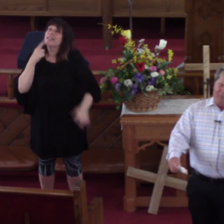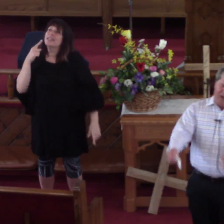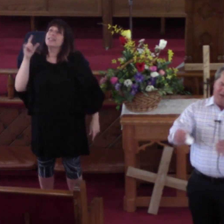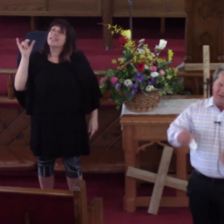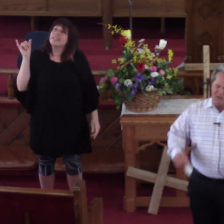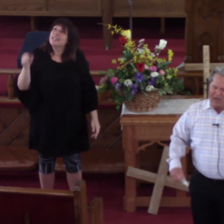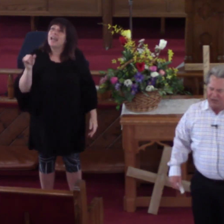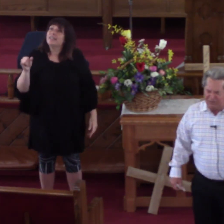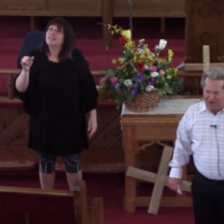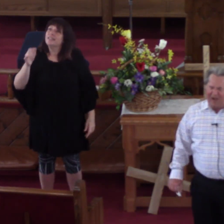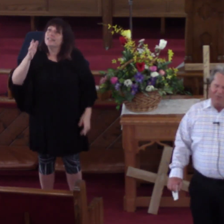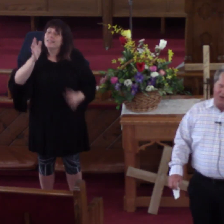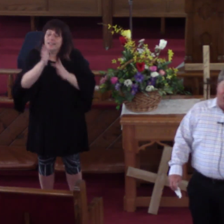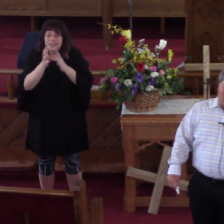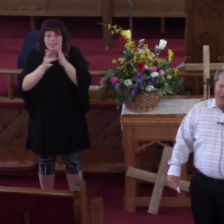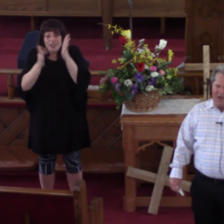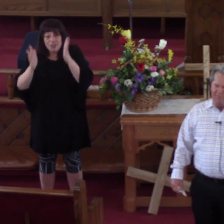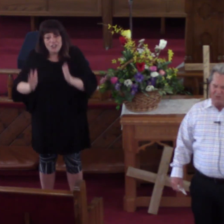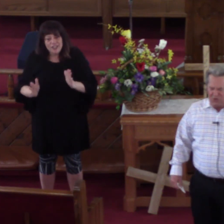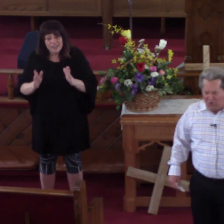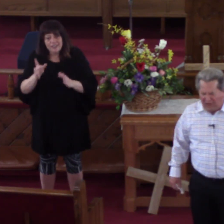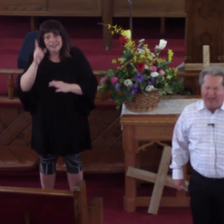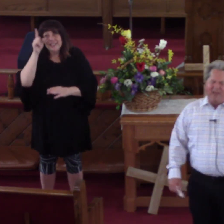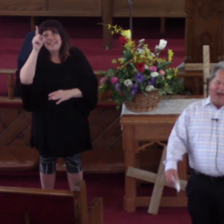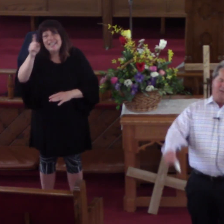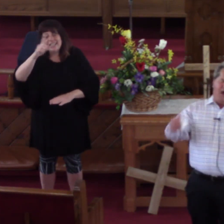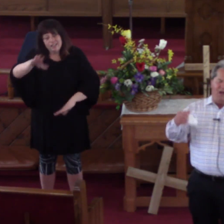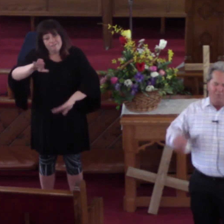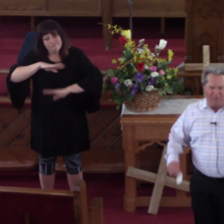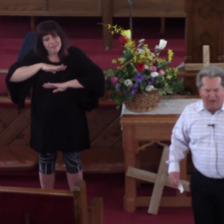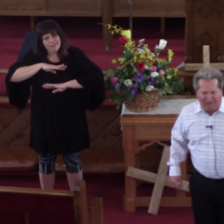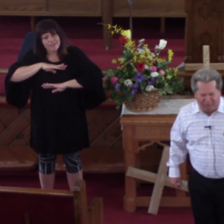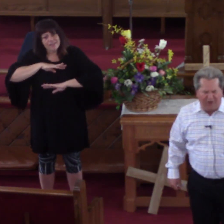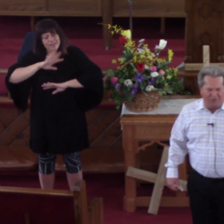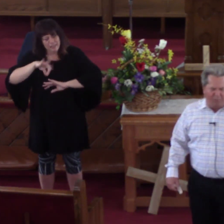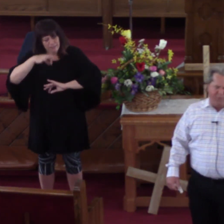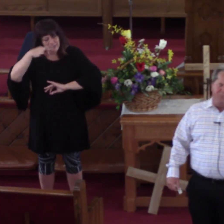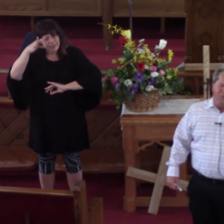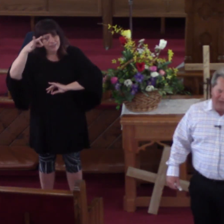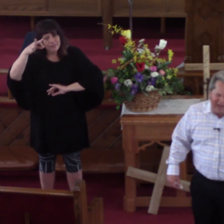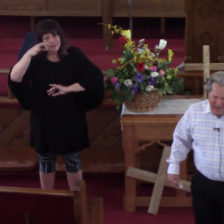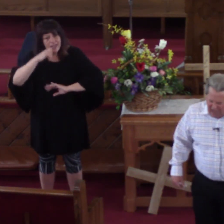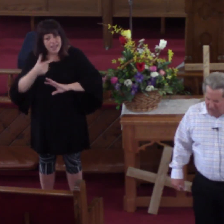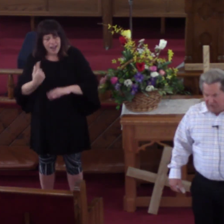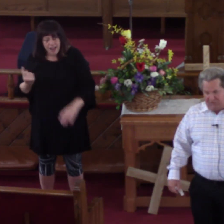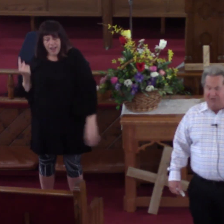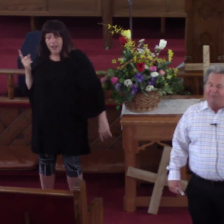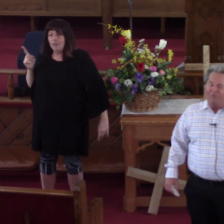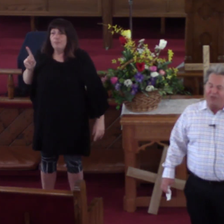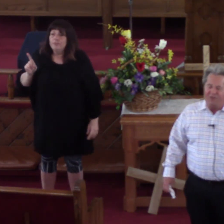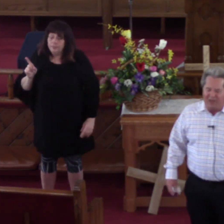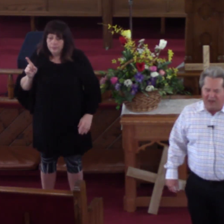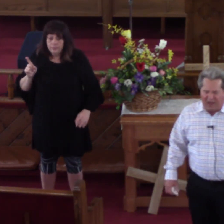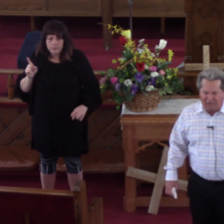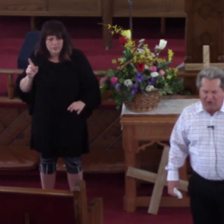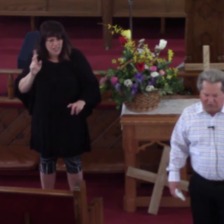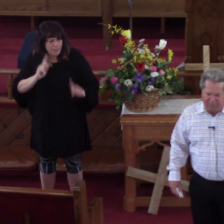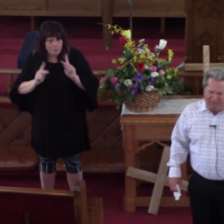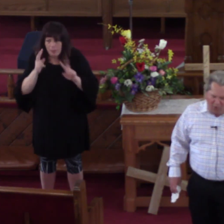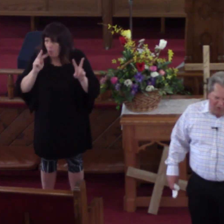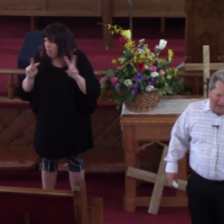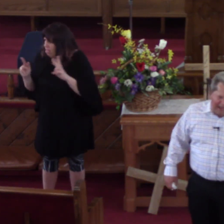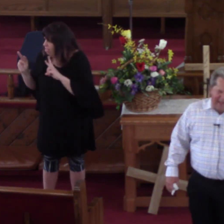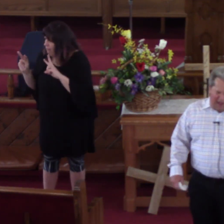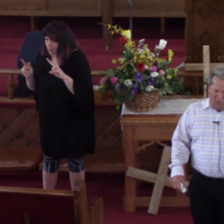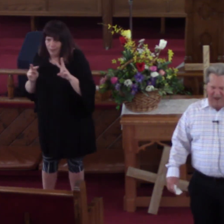And my friend, he satisfied the longing of the soul. I got up and my friend, the people looked different than they had ever